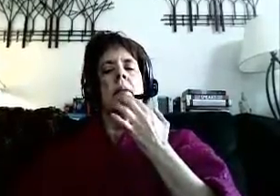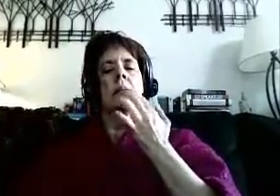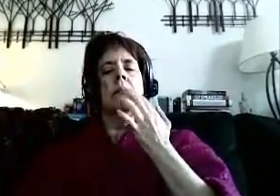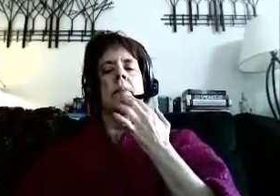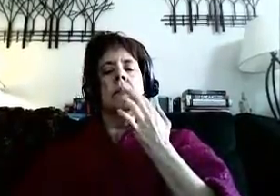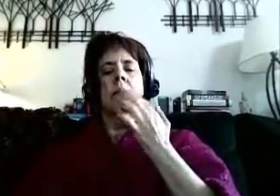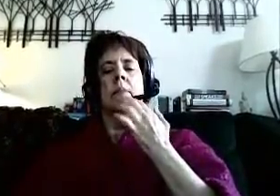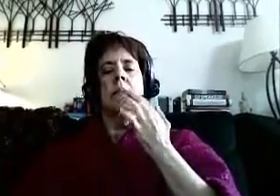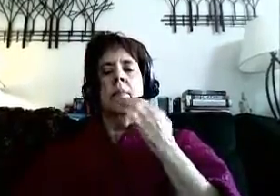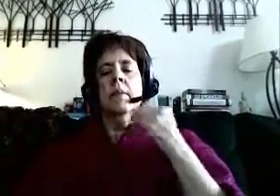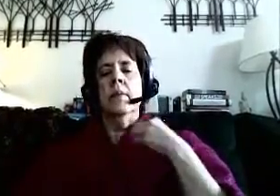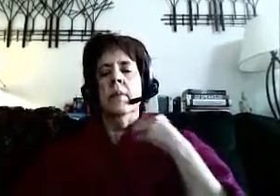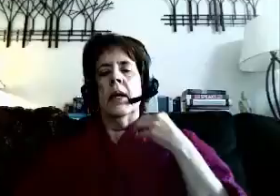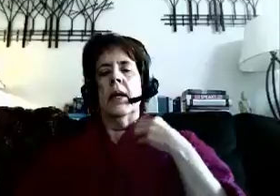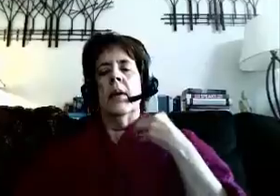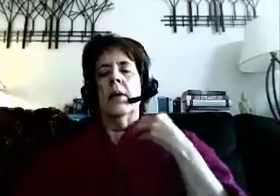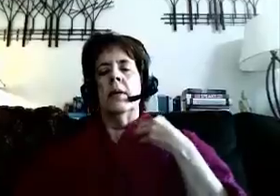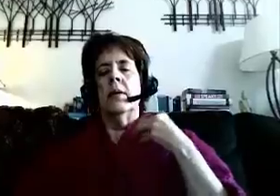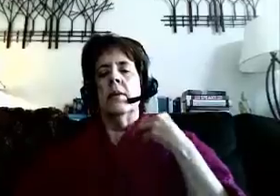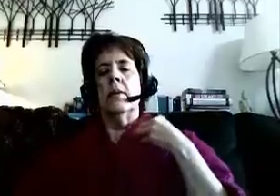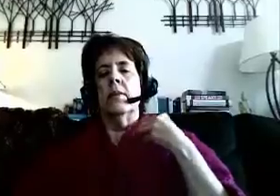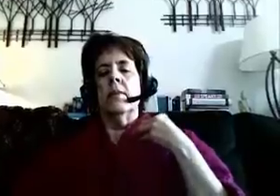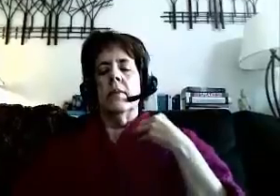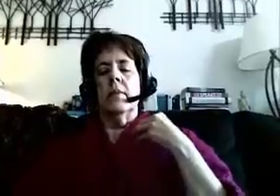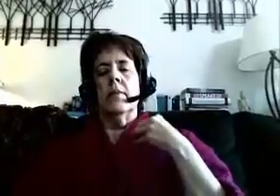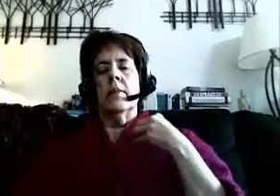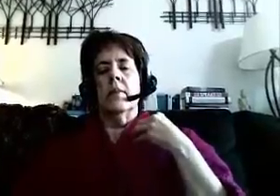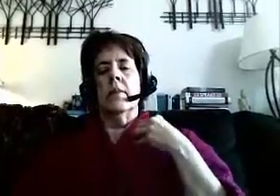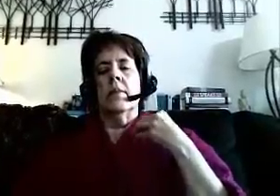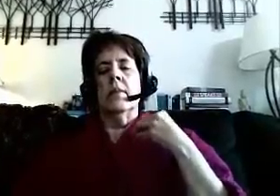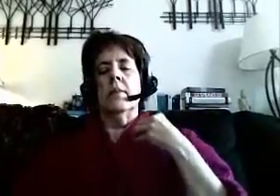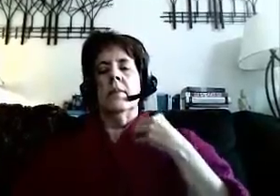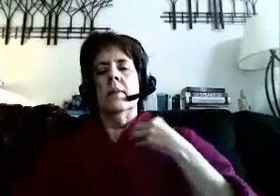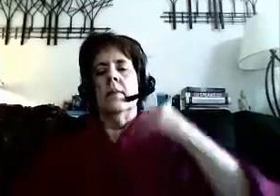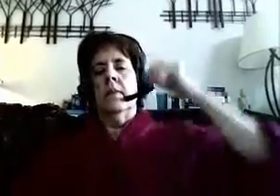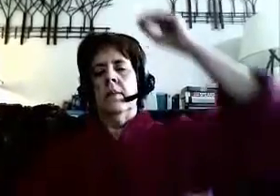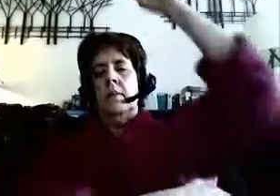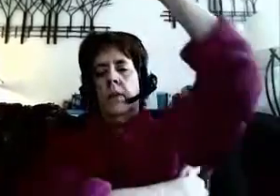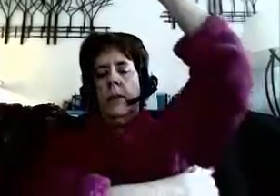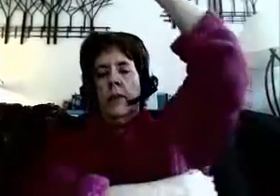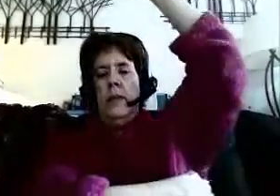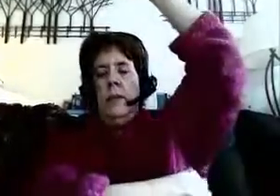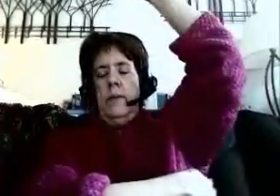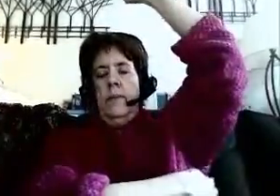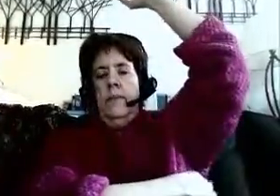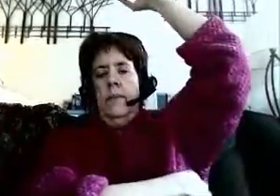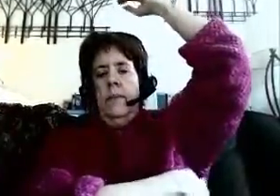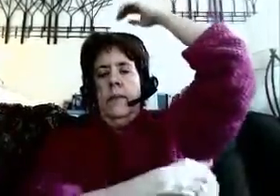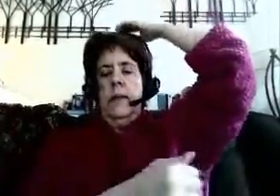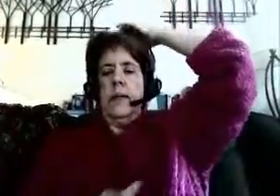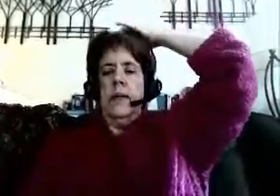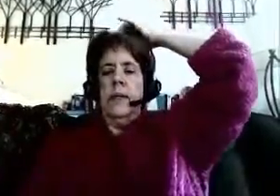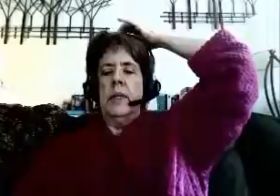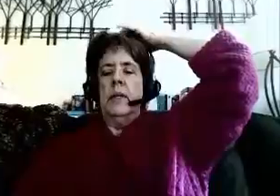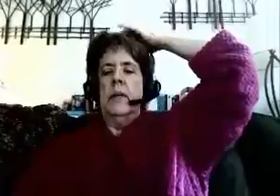allow it receive it accept it